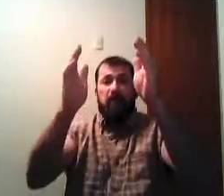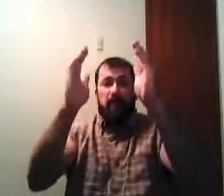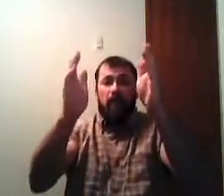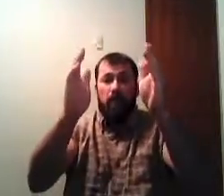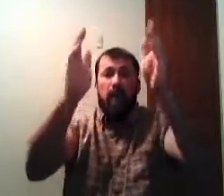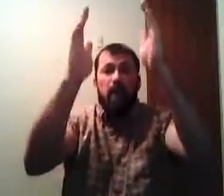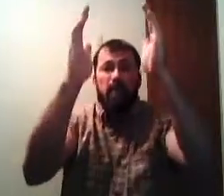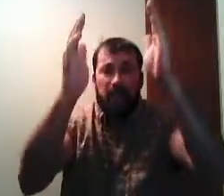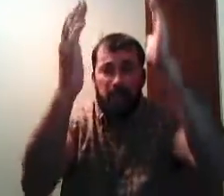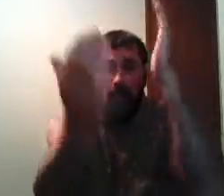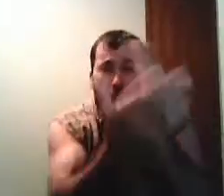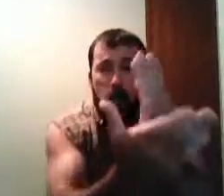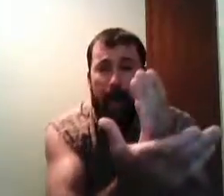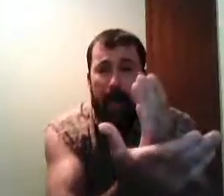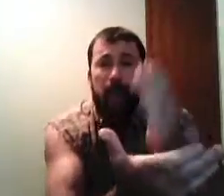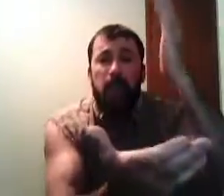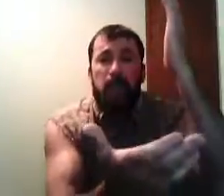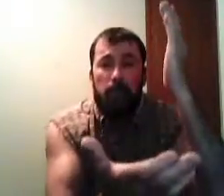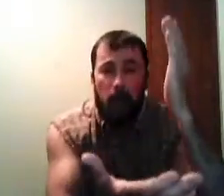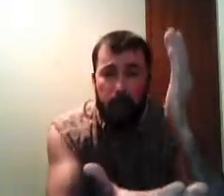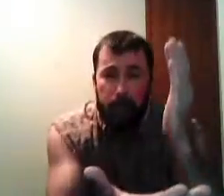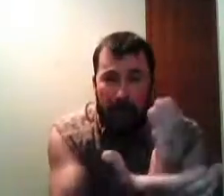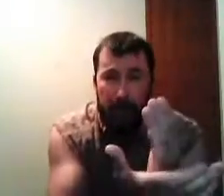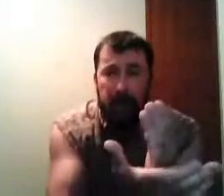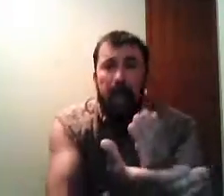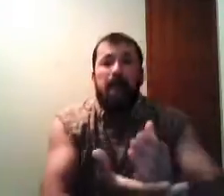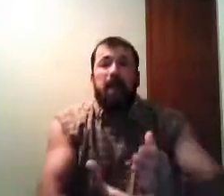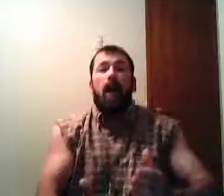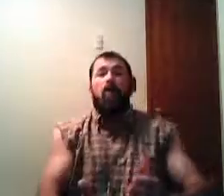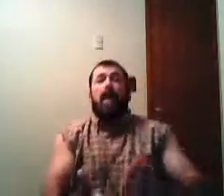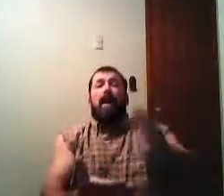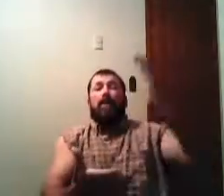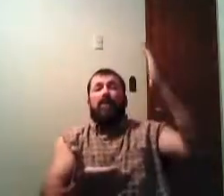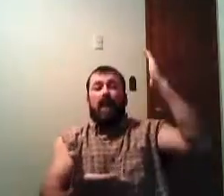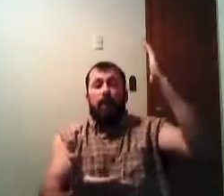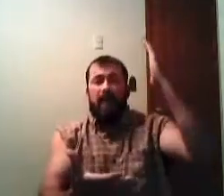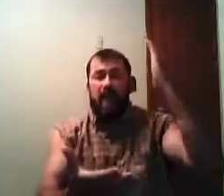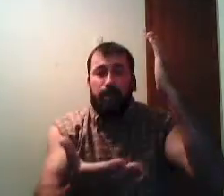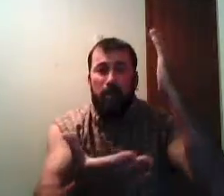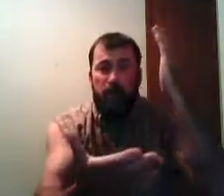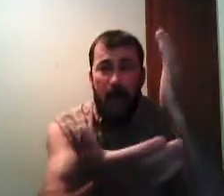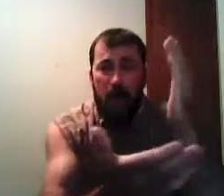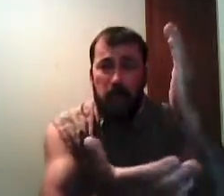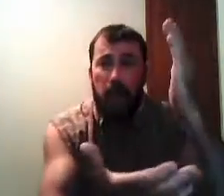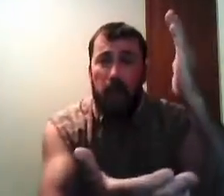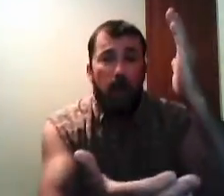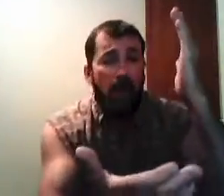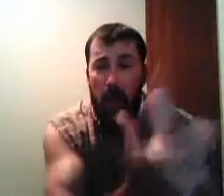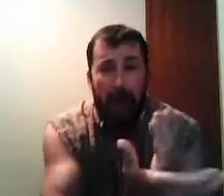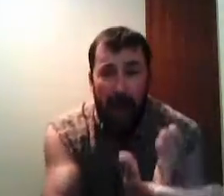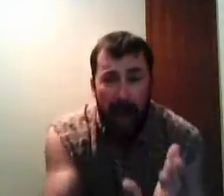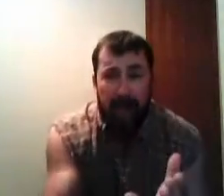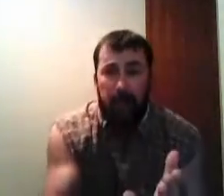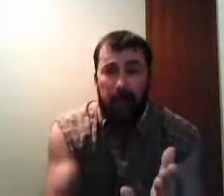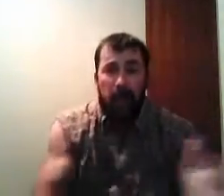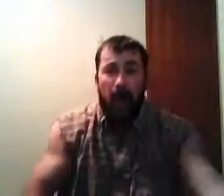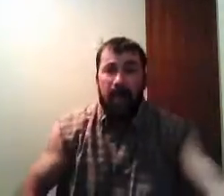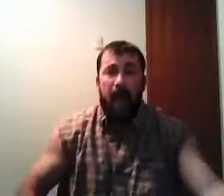government says it's okay to murder babies it's okay to fund it with tax payer dollars well no it ain't in God's